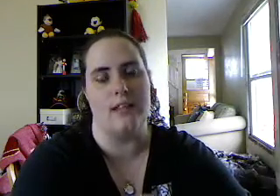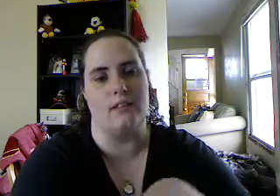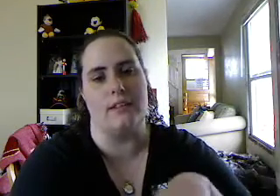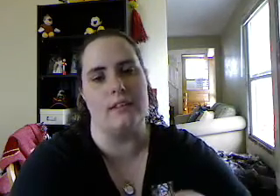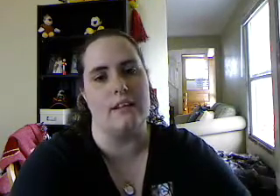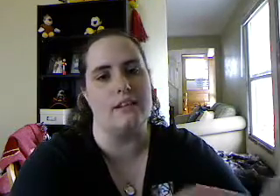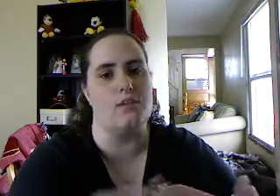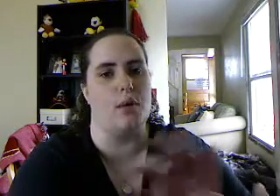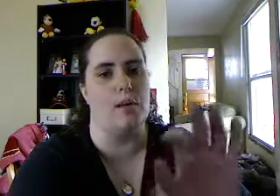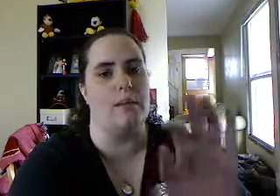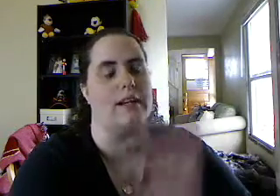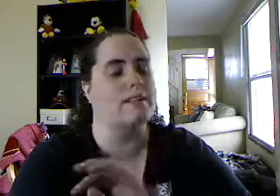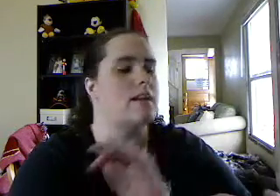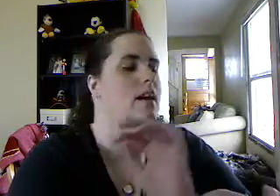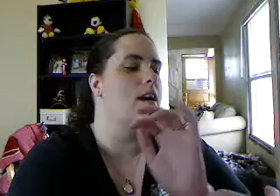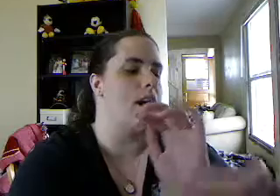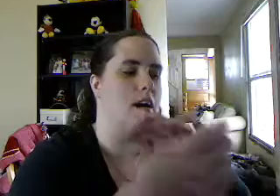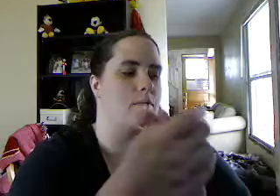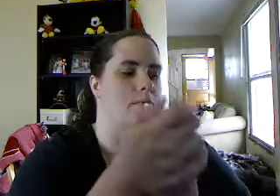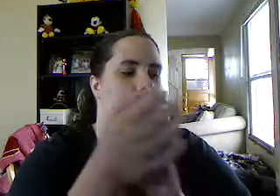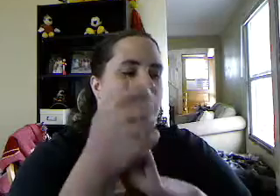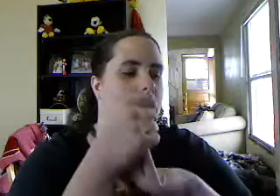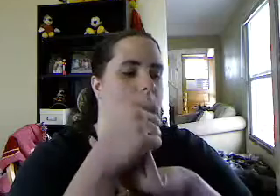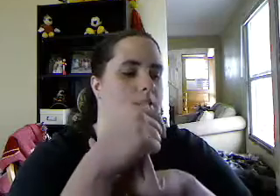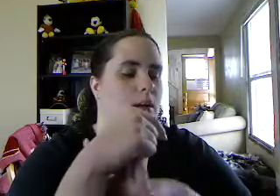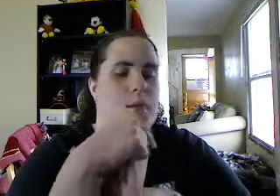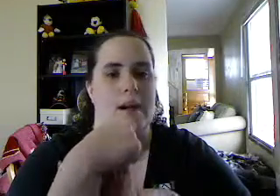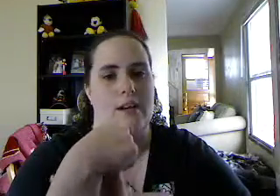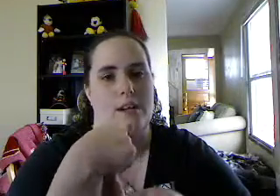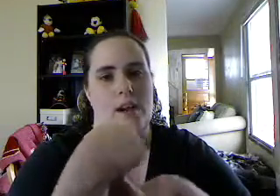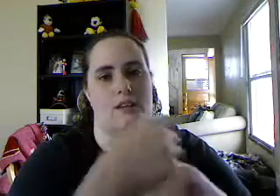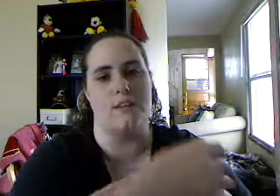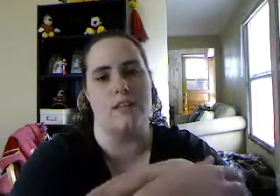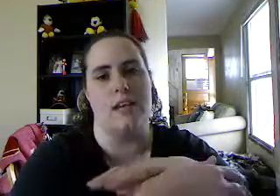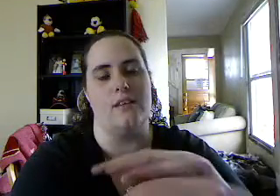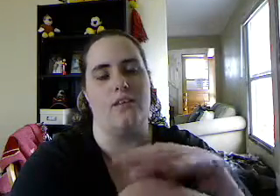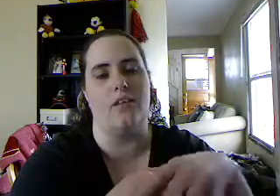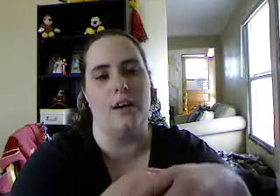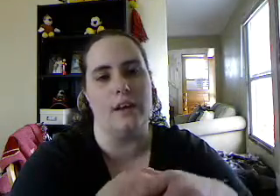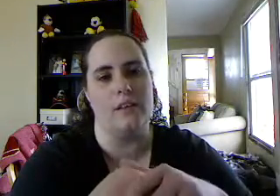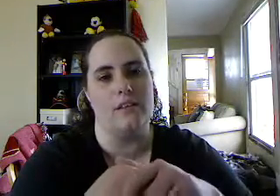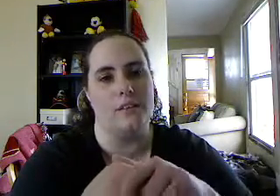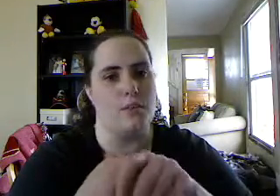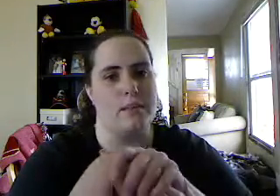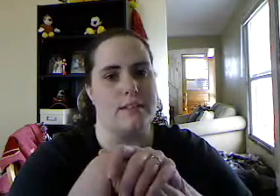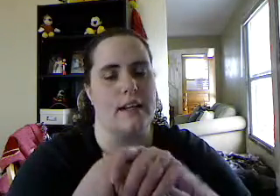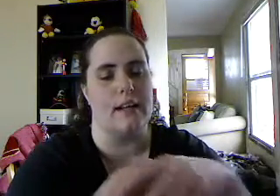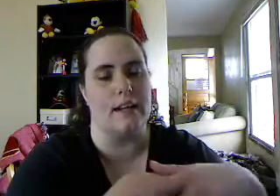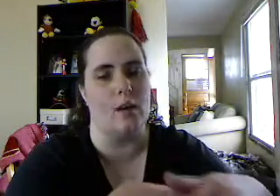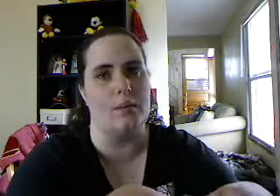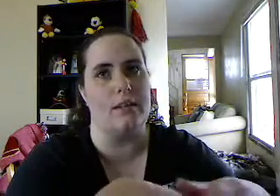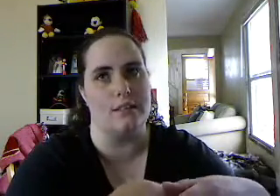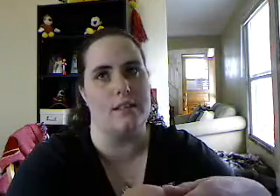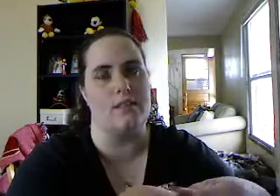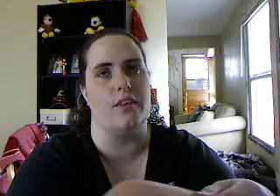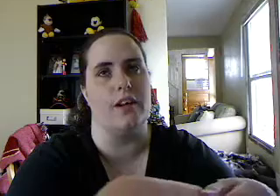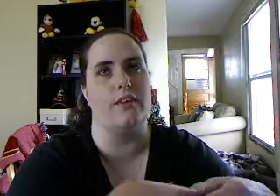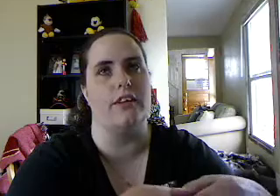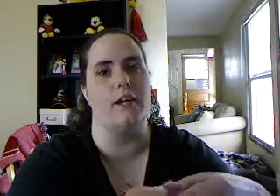every ten to twenty minutes. I think my doctor had also said if you couldn't, for some reason, get it down because it is very, very